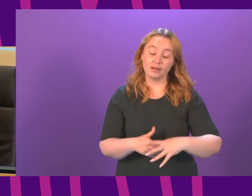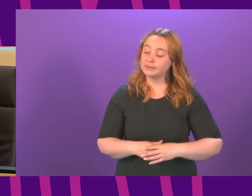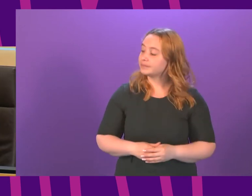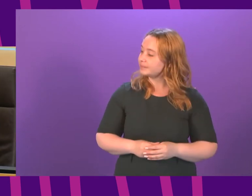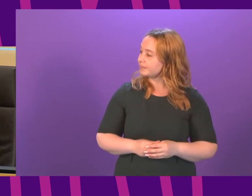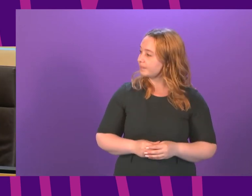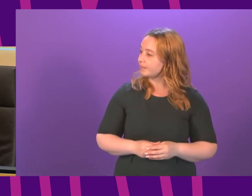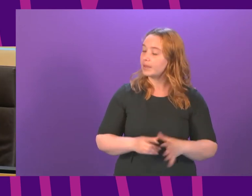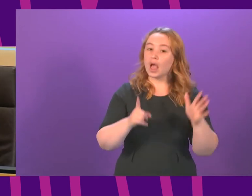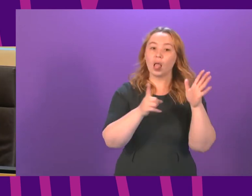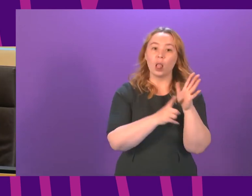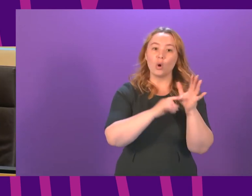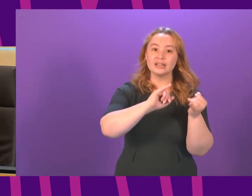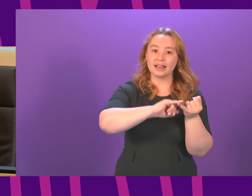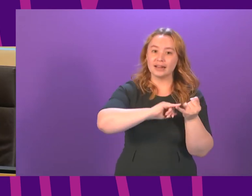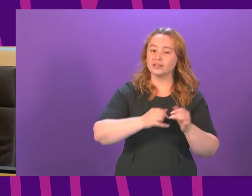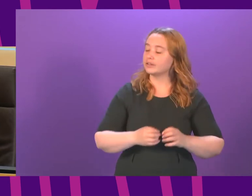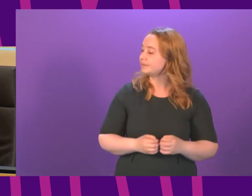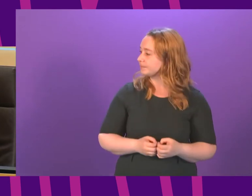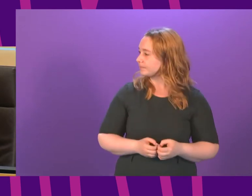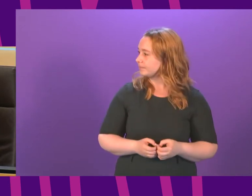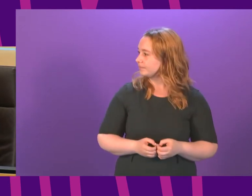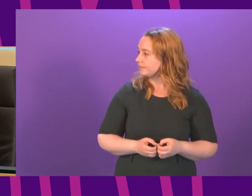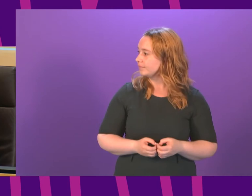I call Lorna Slater to be followed by Willie Rennie